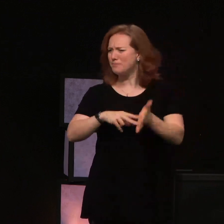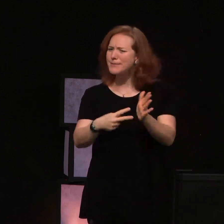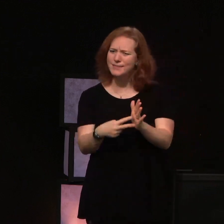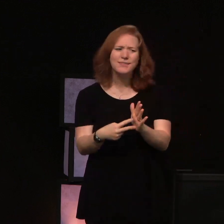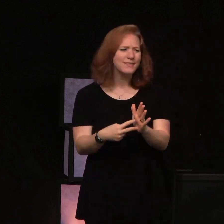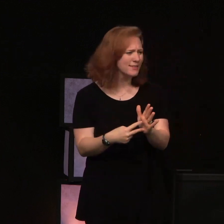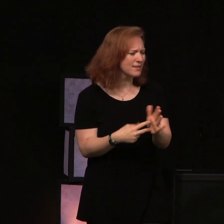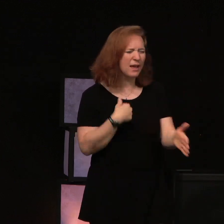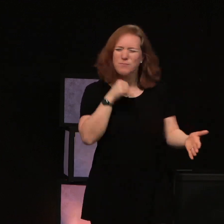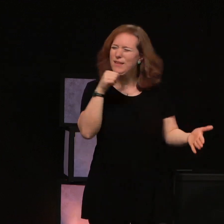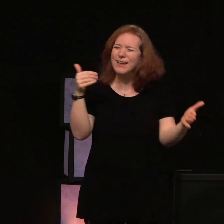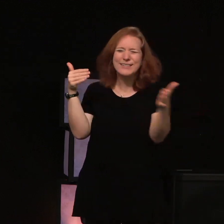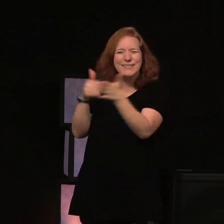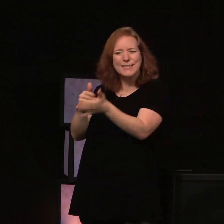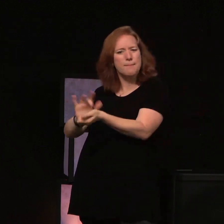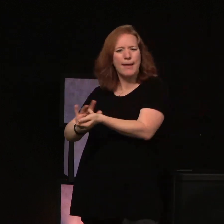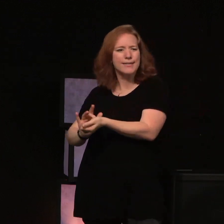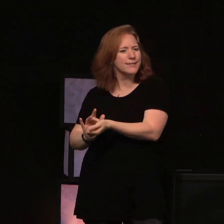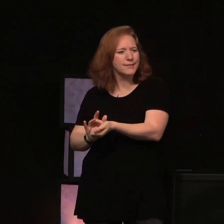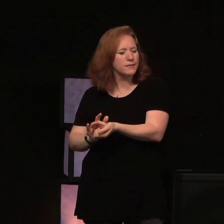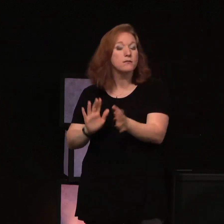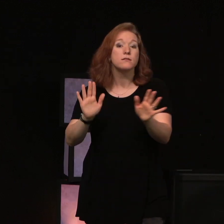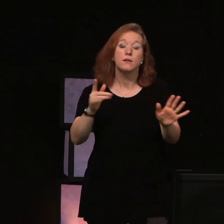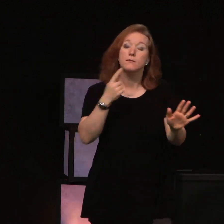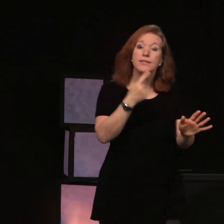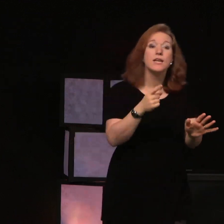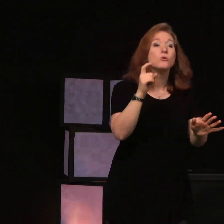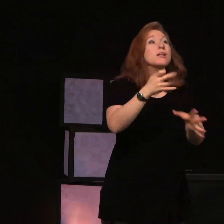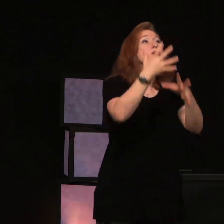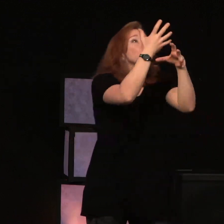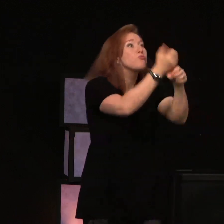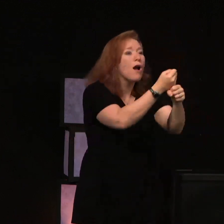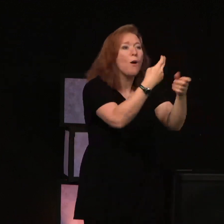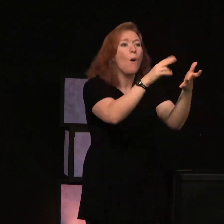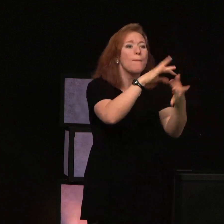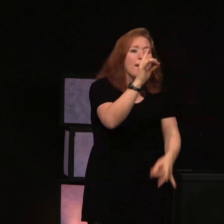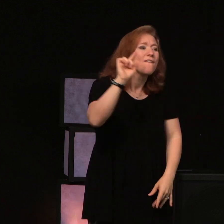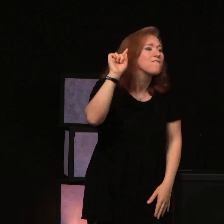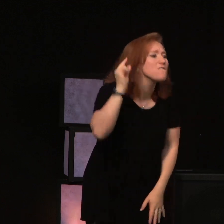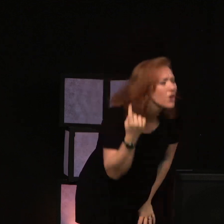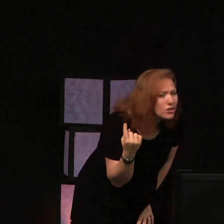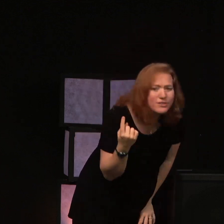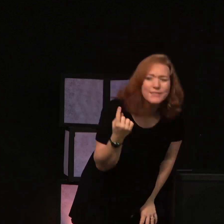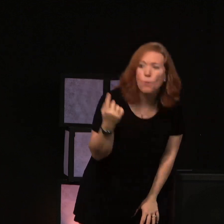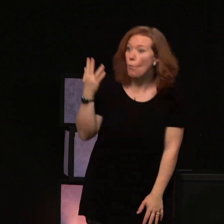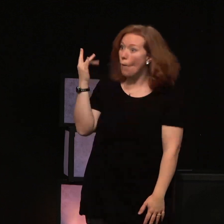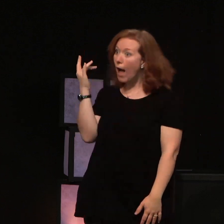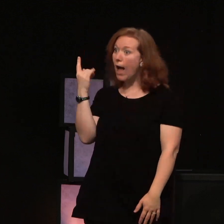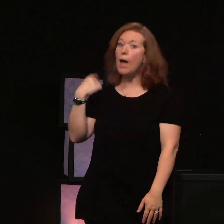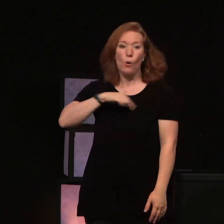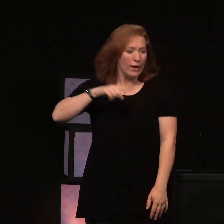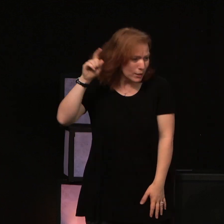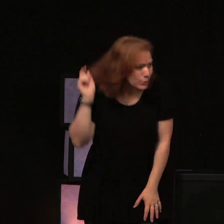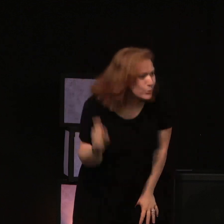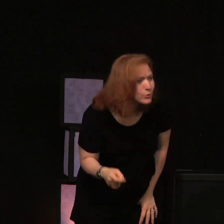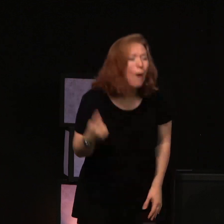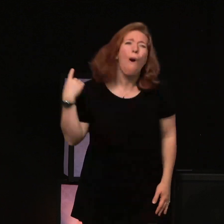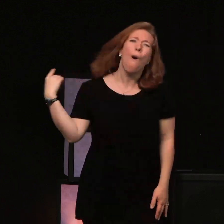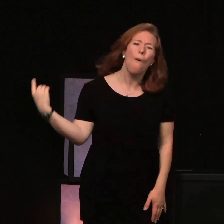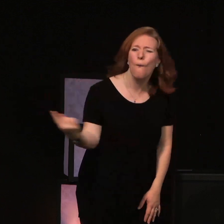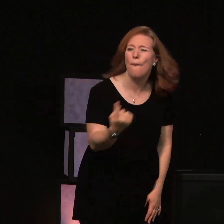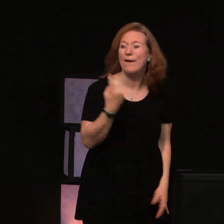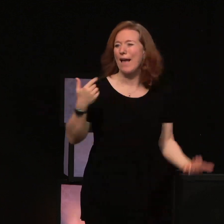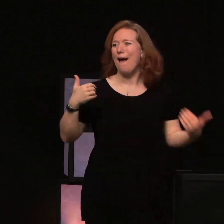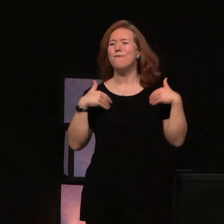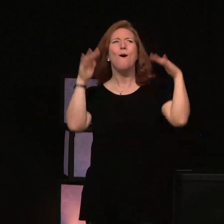I'm not against the medical world. I'm just saying trust the Holy Spirit first because we're supposed to and should and have the